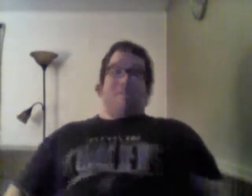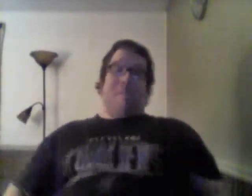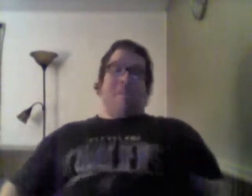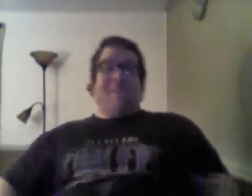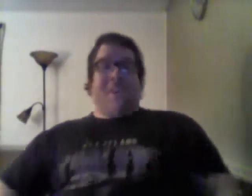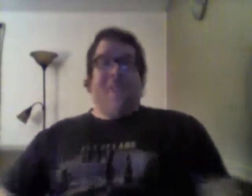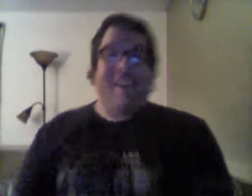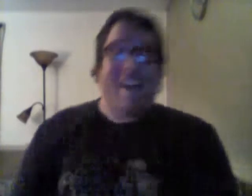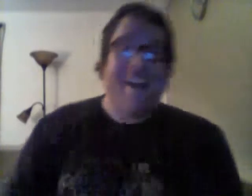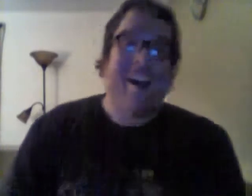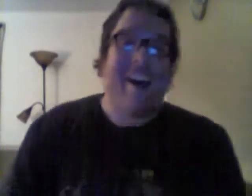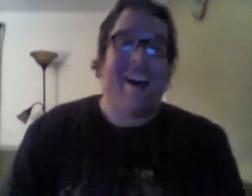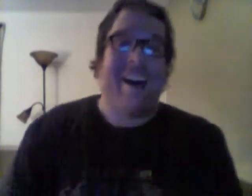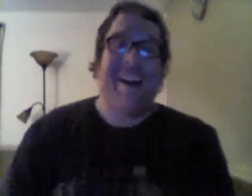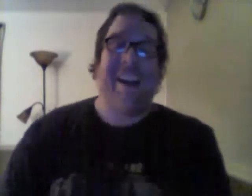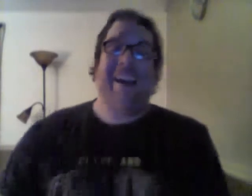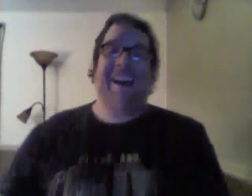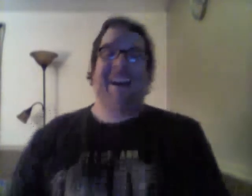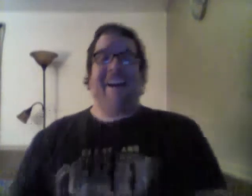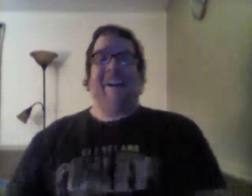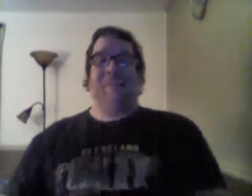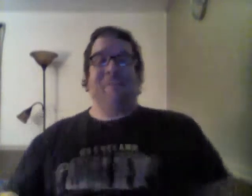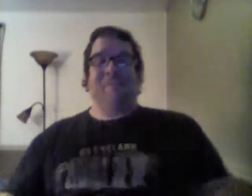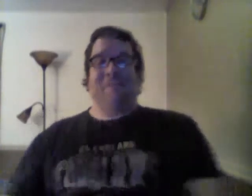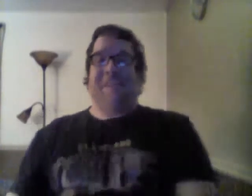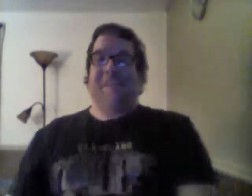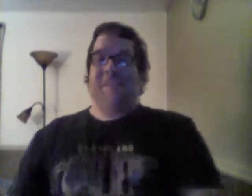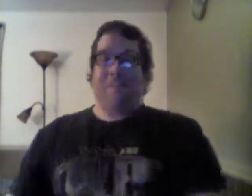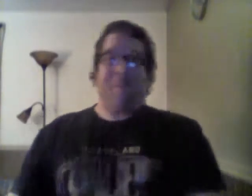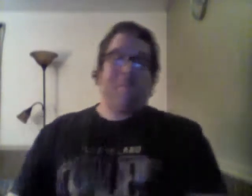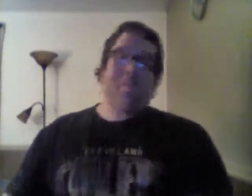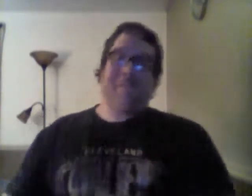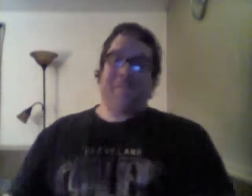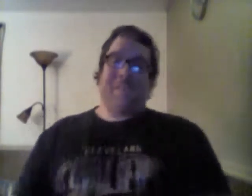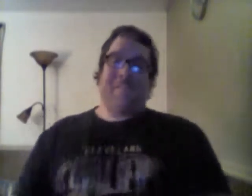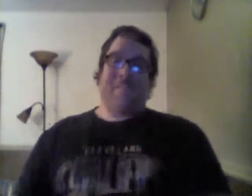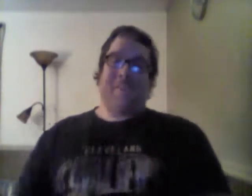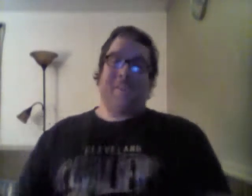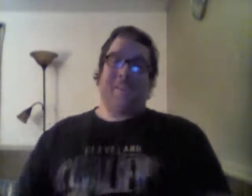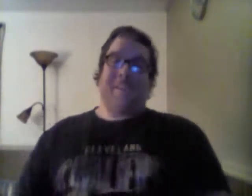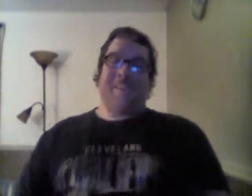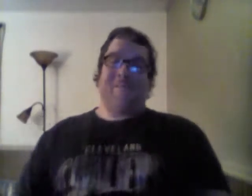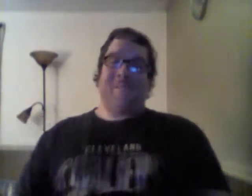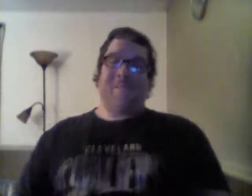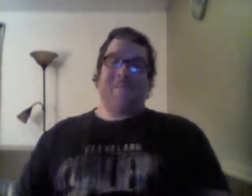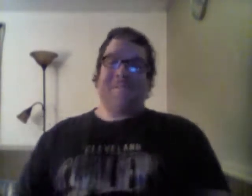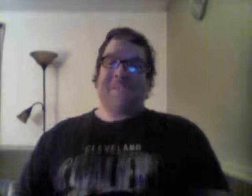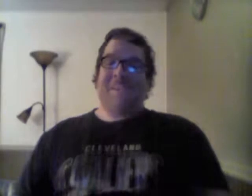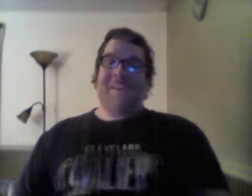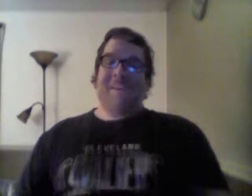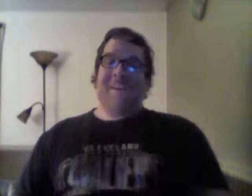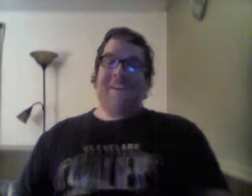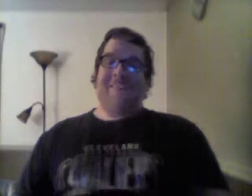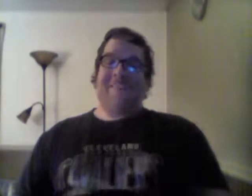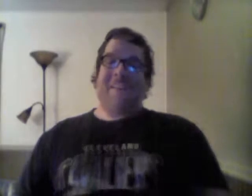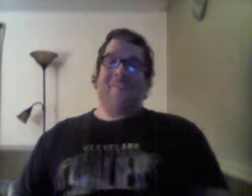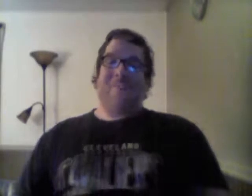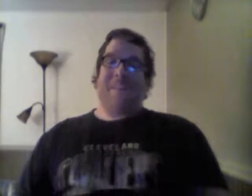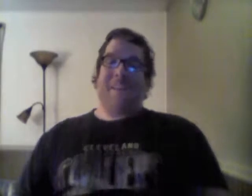tomorrow. So, yeah. Uh, yeah. I hope you enjoyed it. I hope you fucking appreciate these reviews, uh, set for a lot